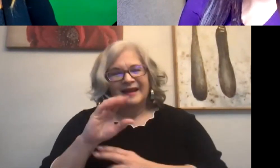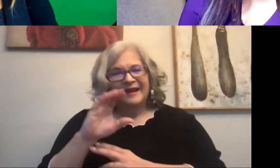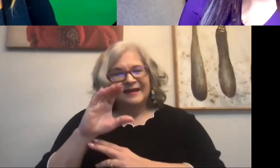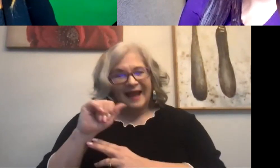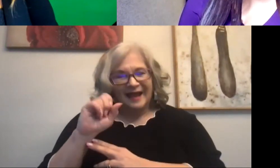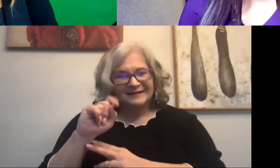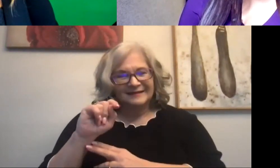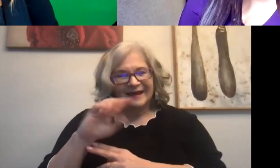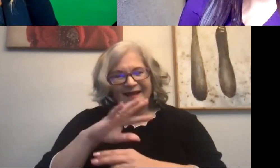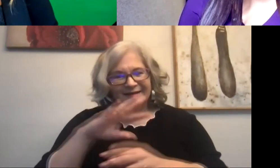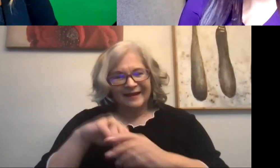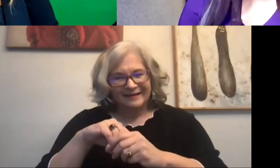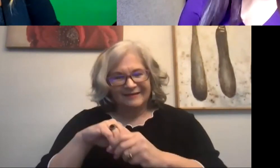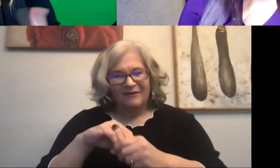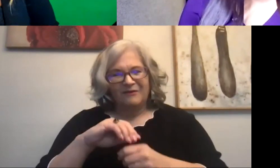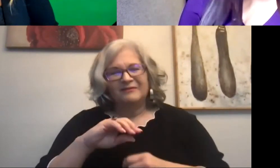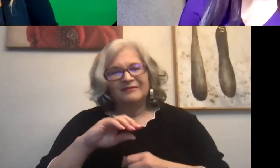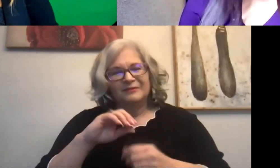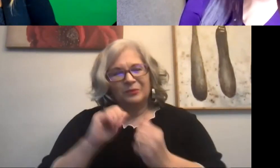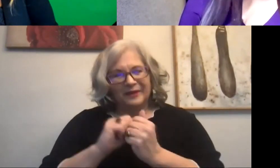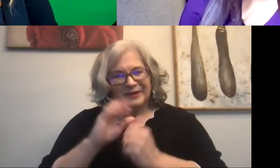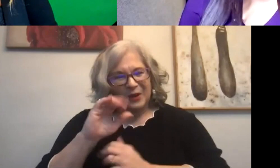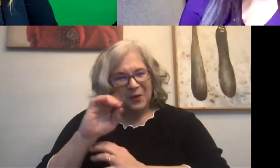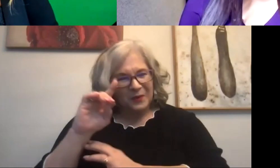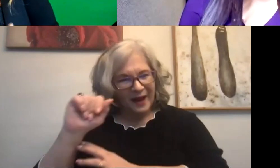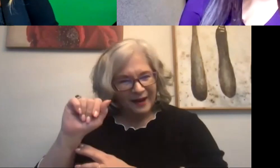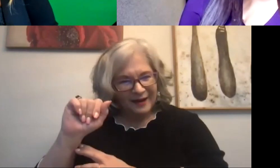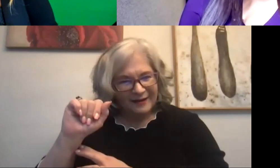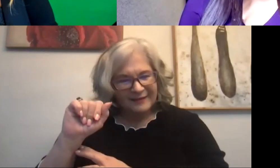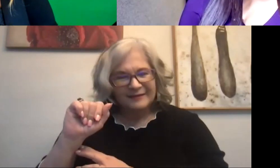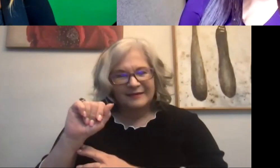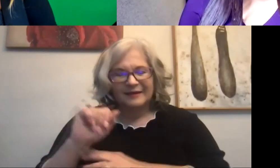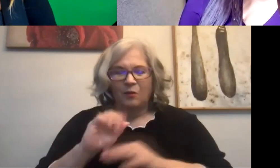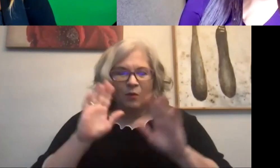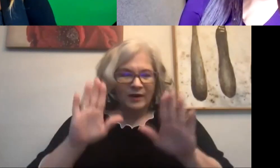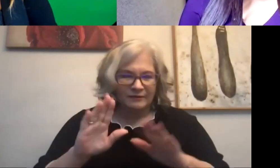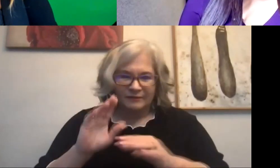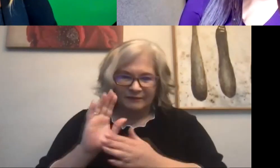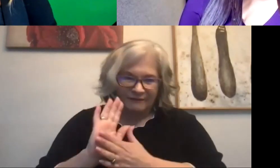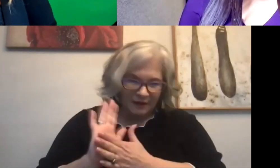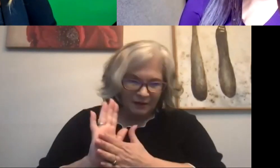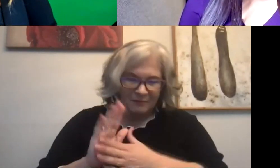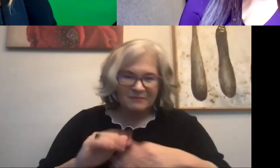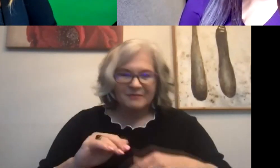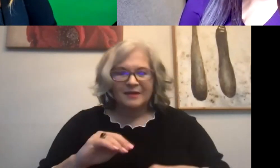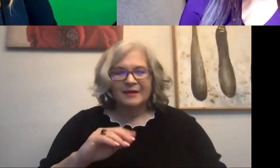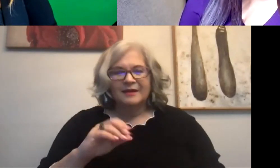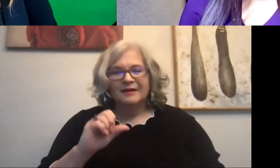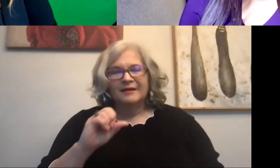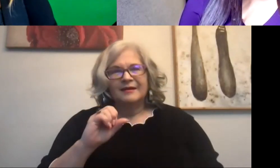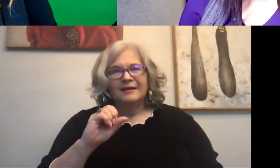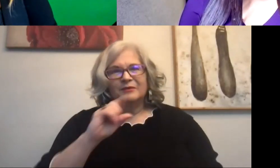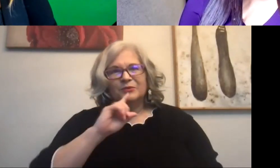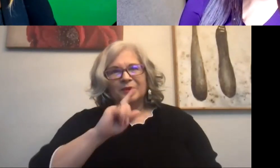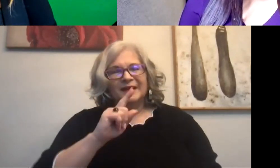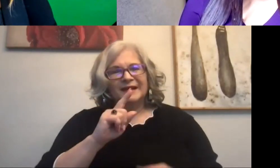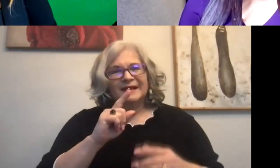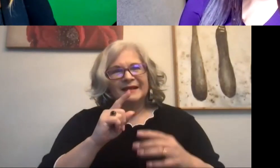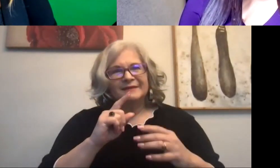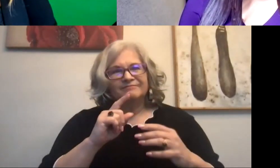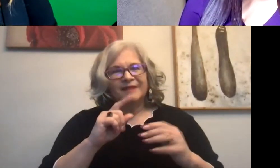Troy win, to see the cast all involved with Coda. Such a wonderful film.